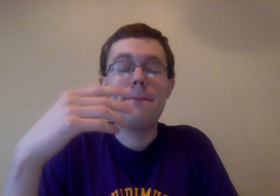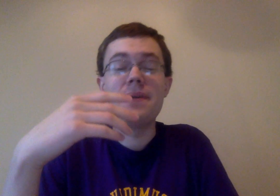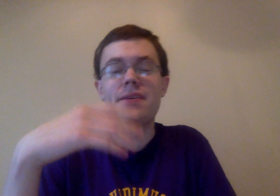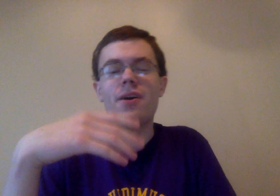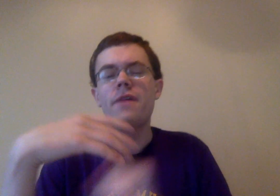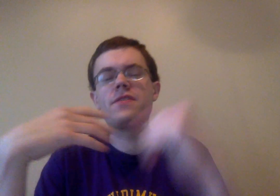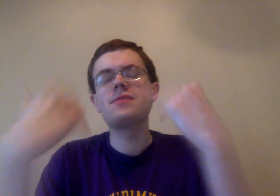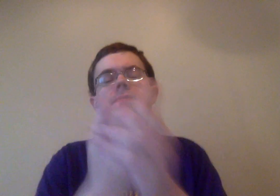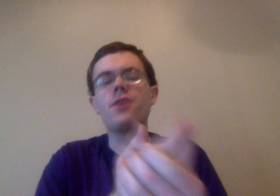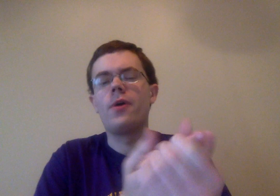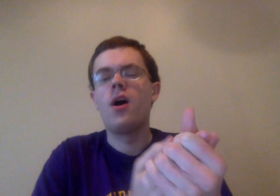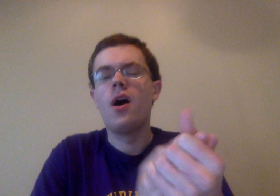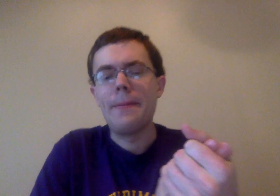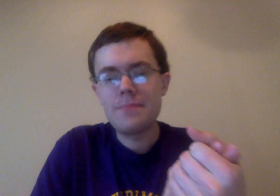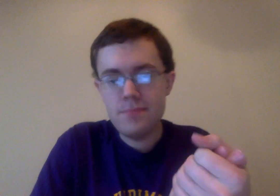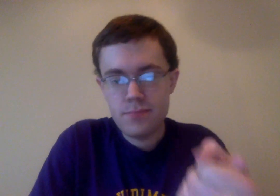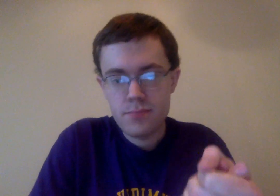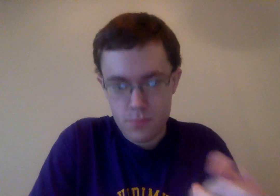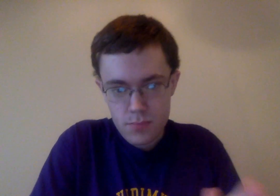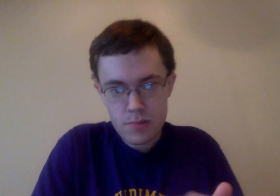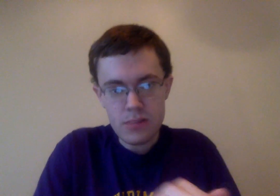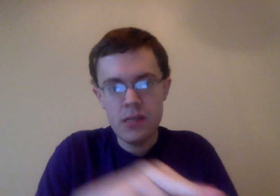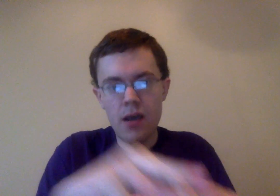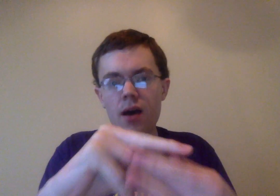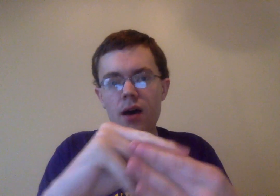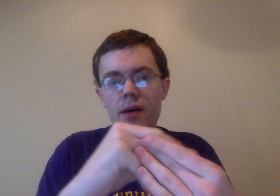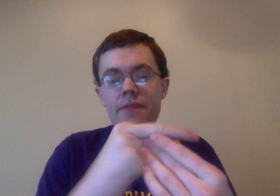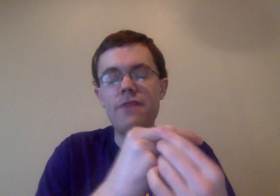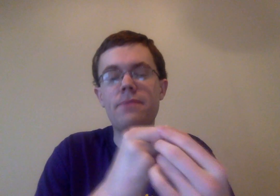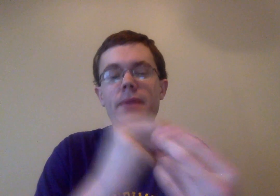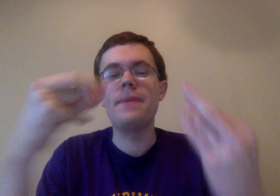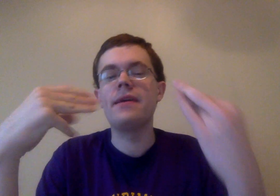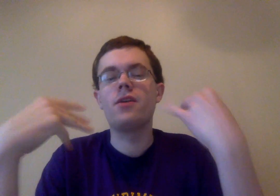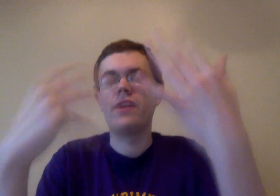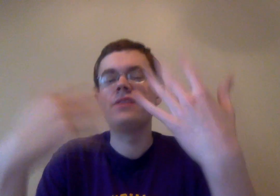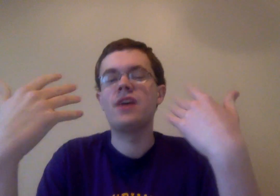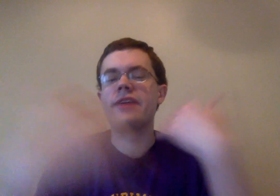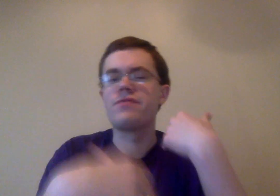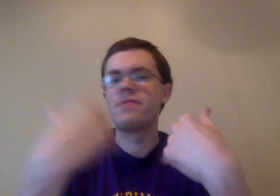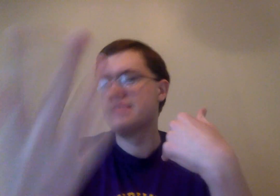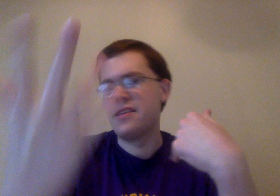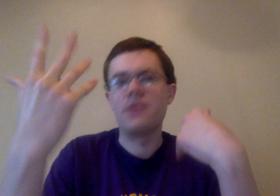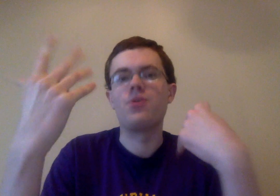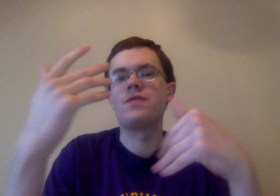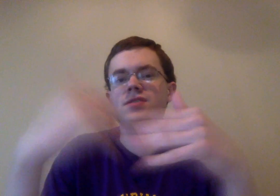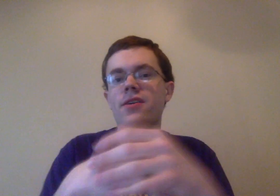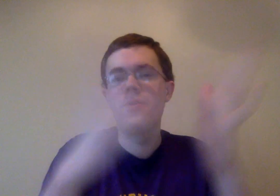But, you know, if there's something going on, uh, if, if, if being a rain ninja actually really means anything, or if it's just like, oh,